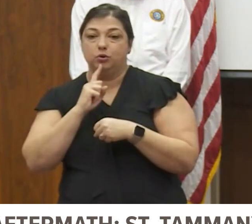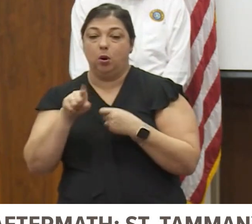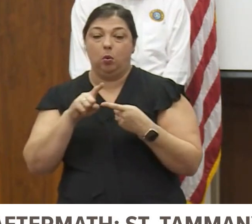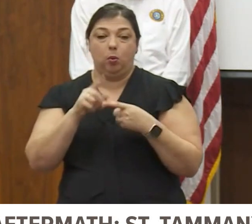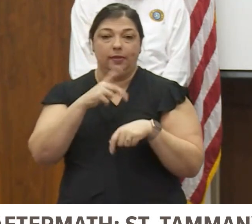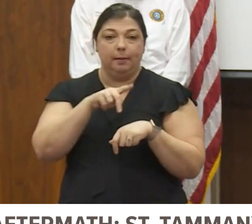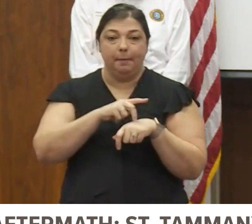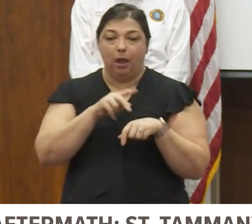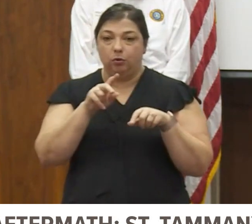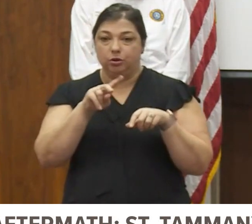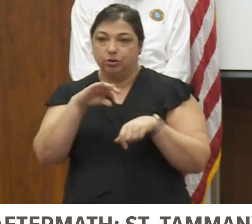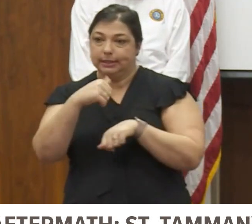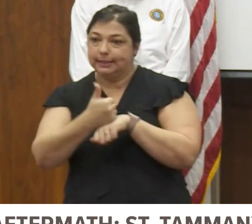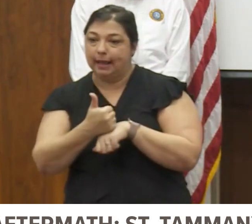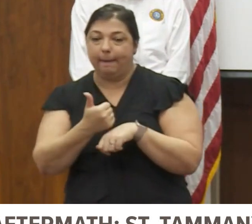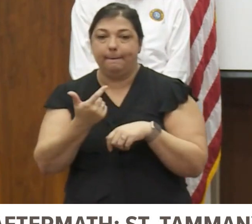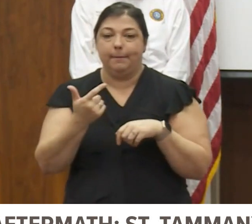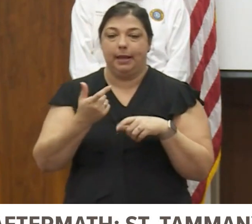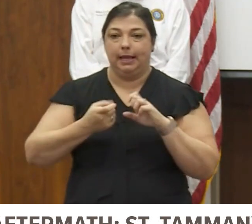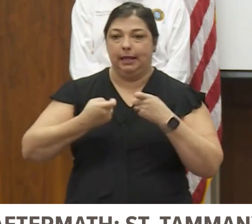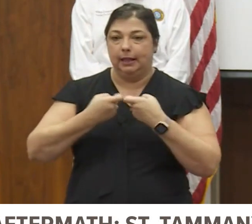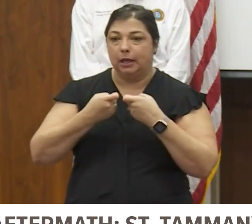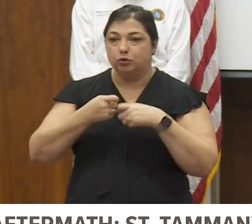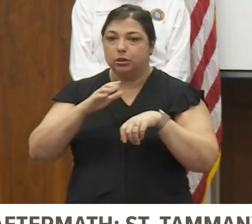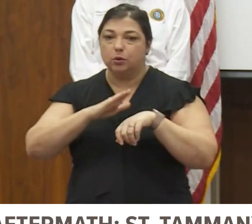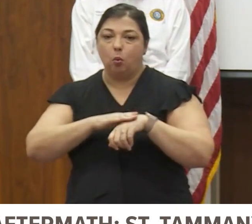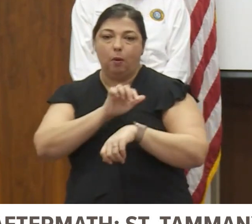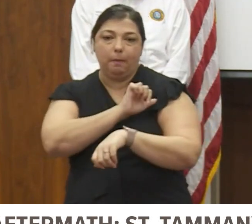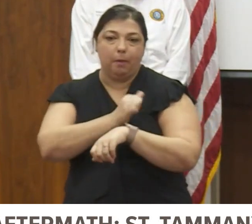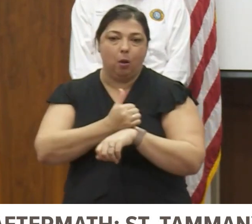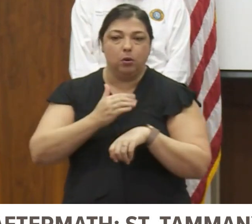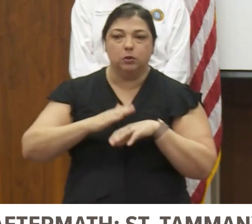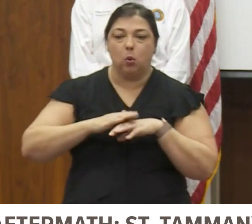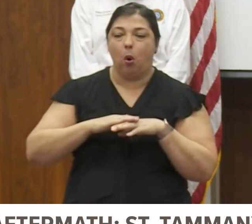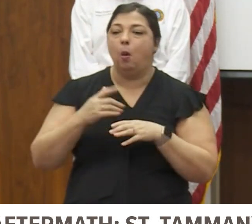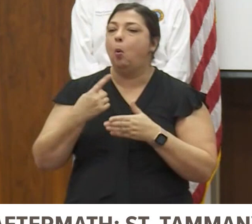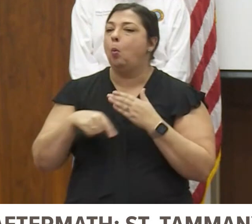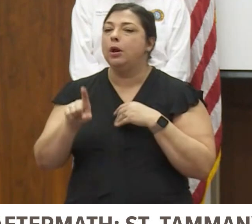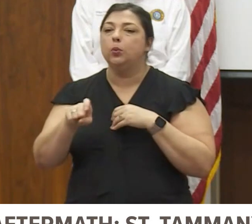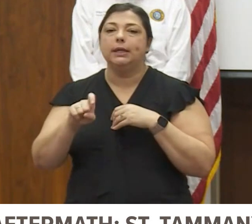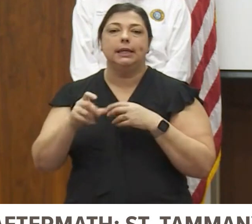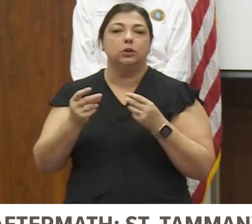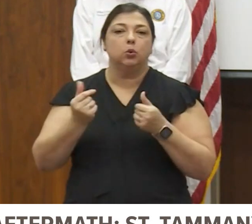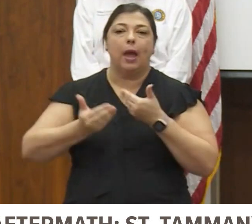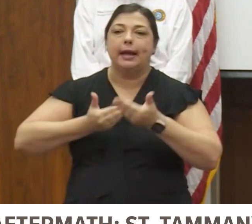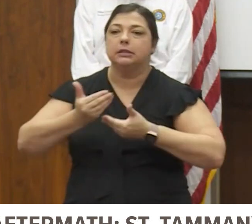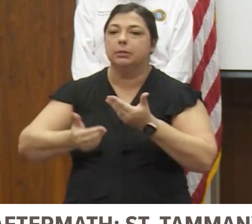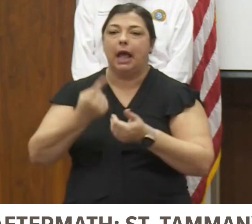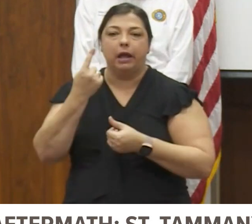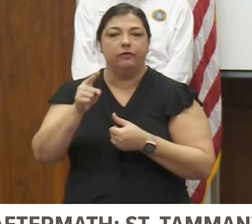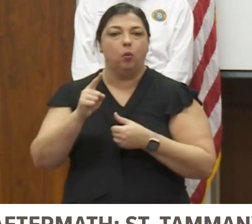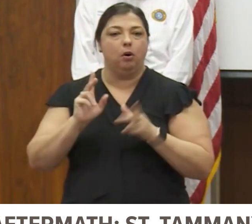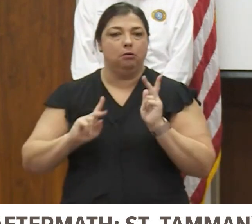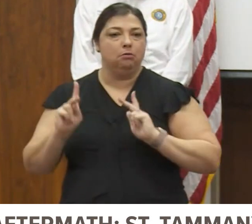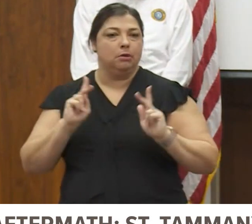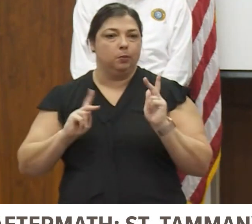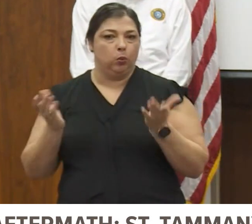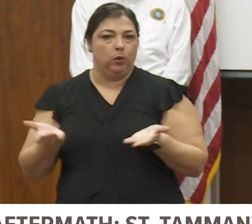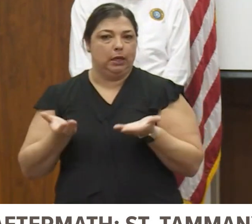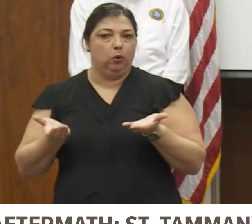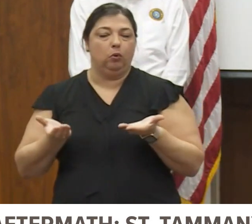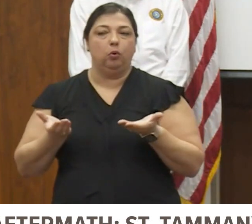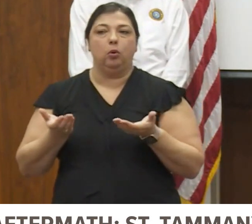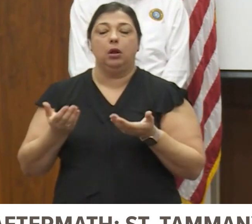parish is reestablished, once the electricity is on, what is it that we need to expedite for our citizens? Now,